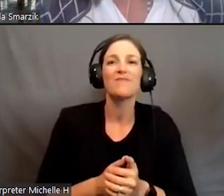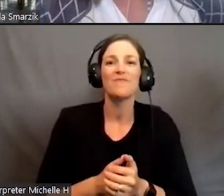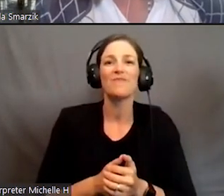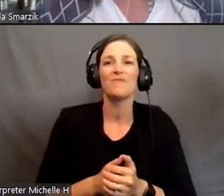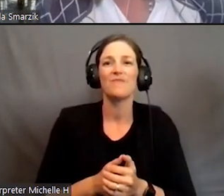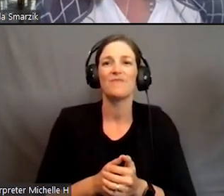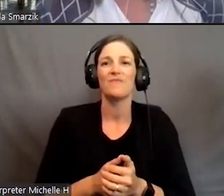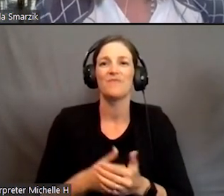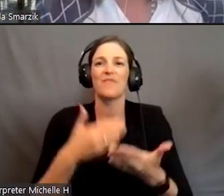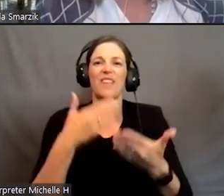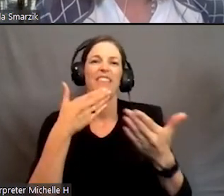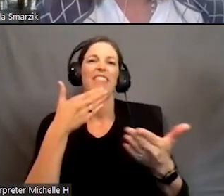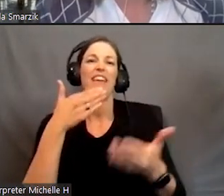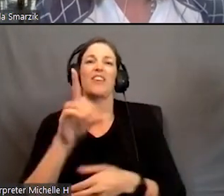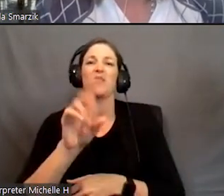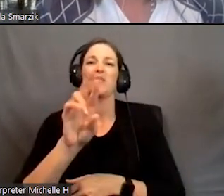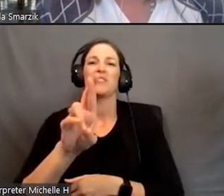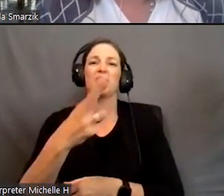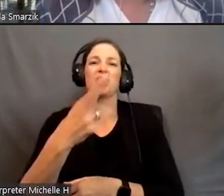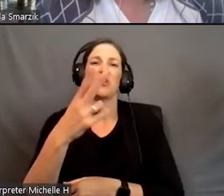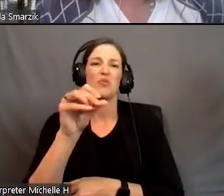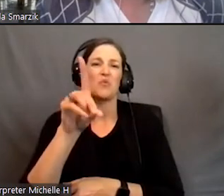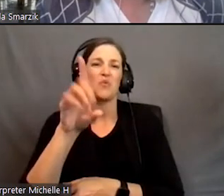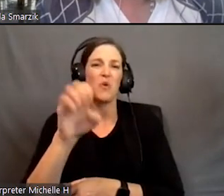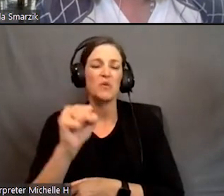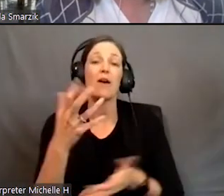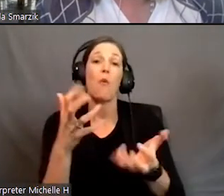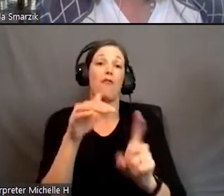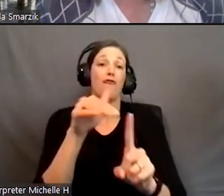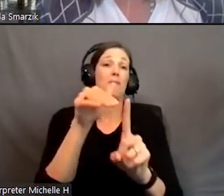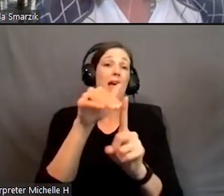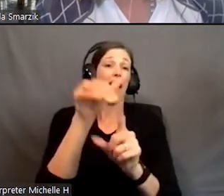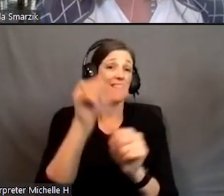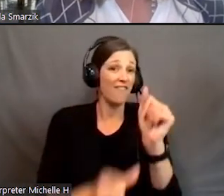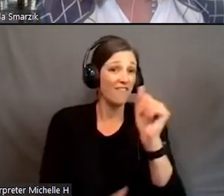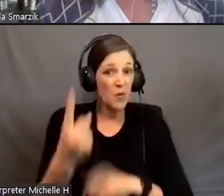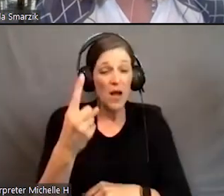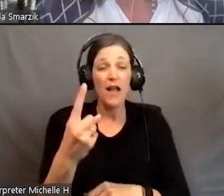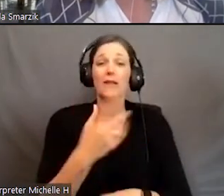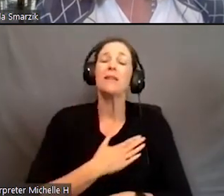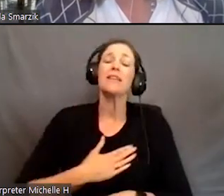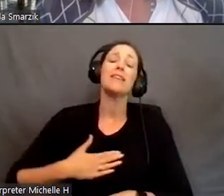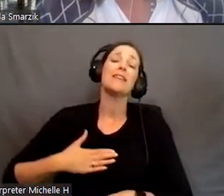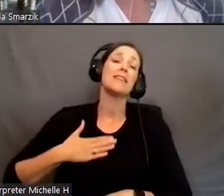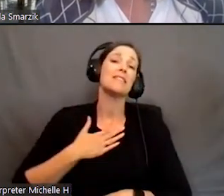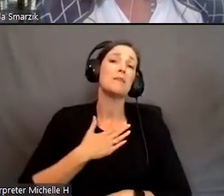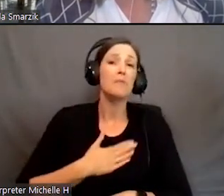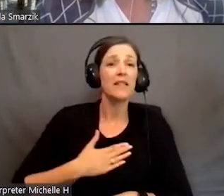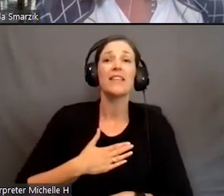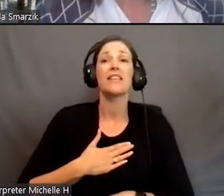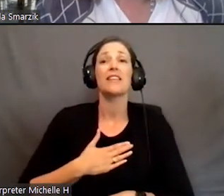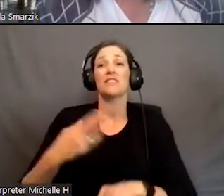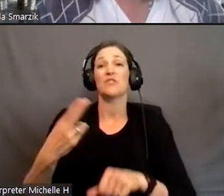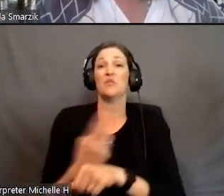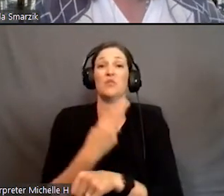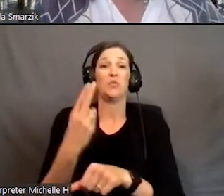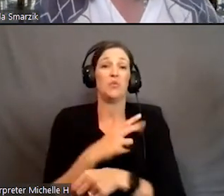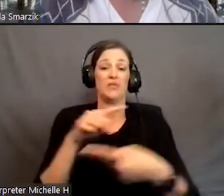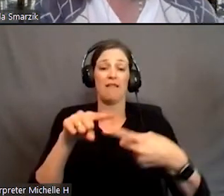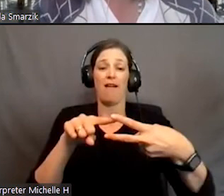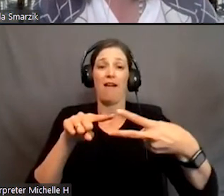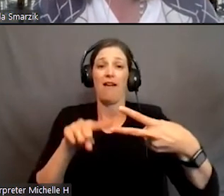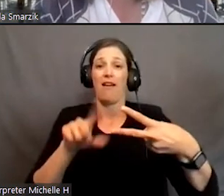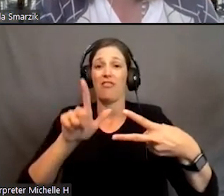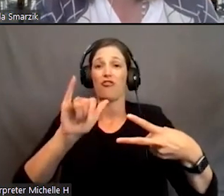Thanks, Dr. Rhodes. I just want to remind everybody to please use either one of these links. The